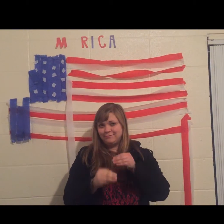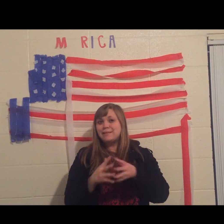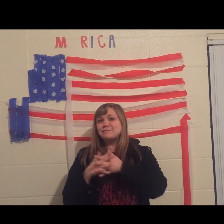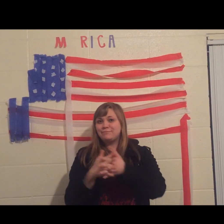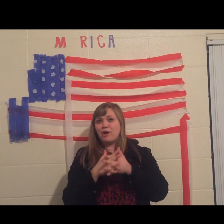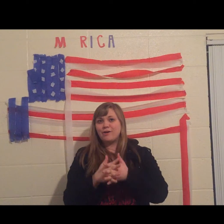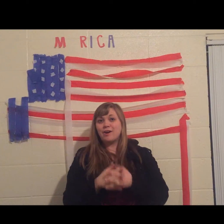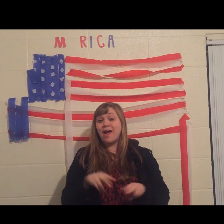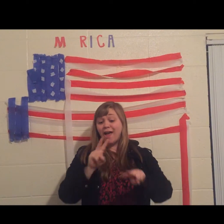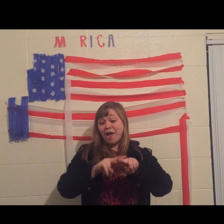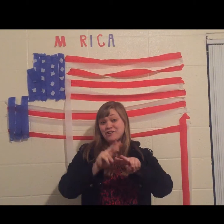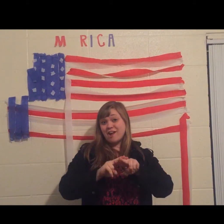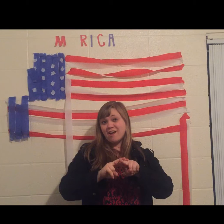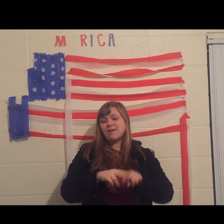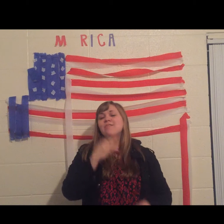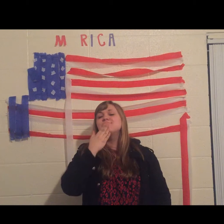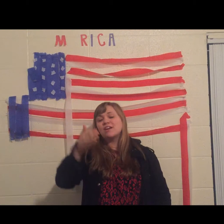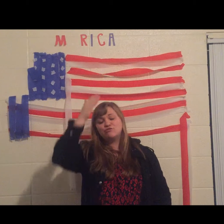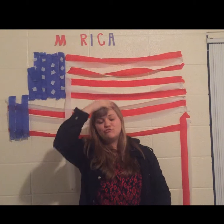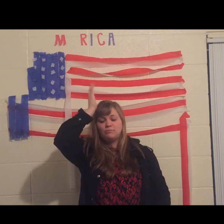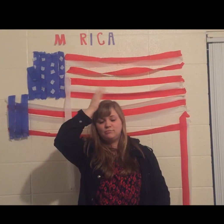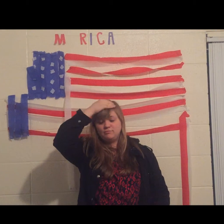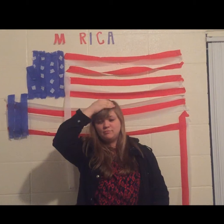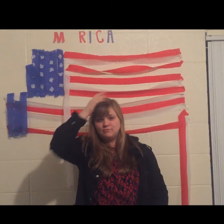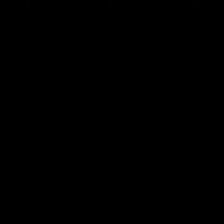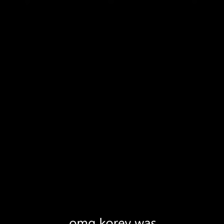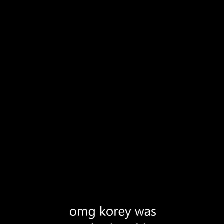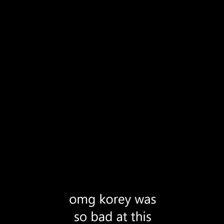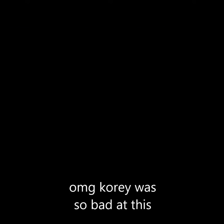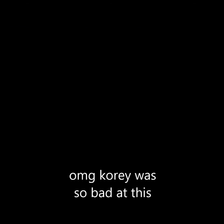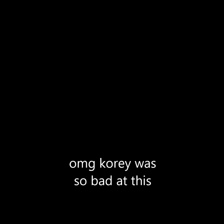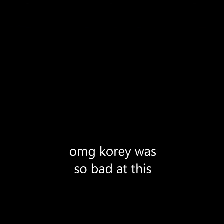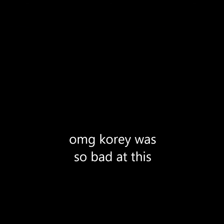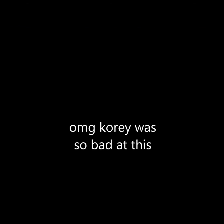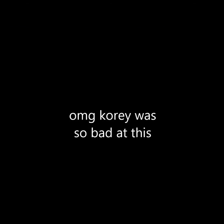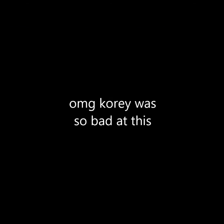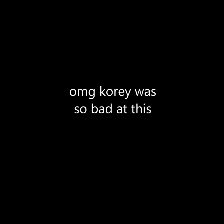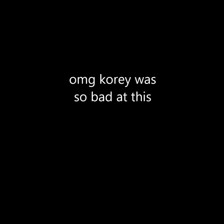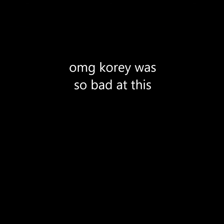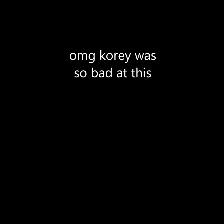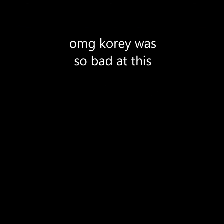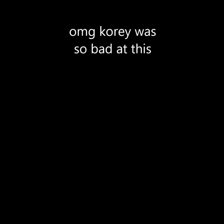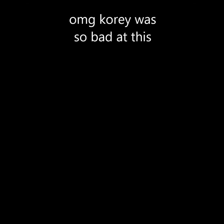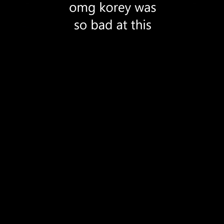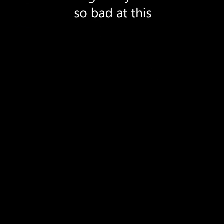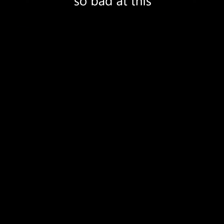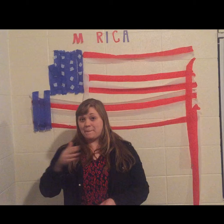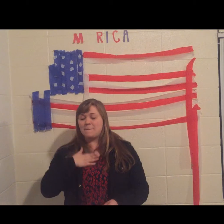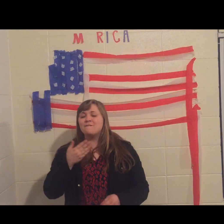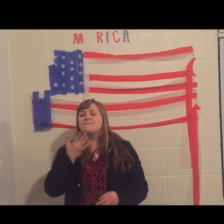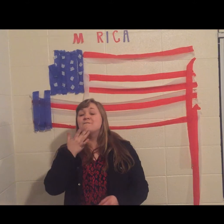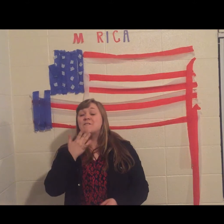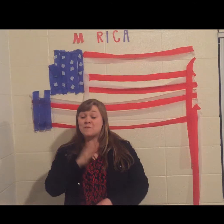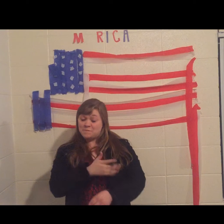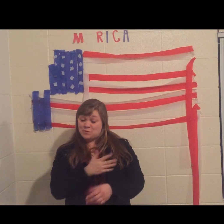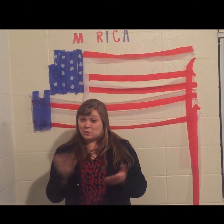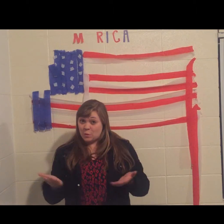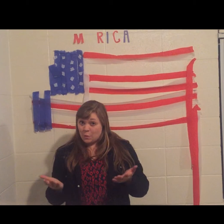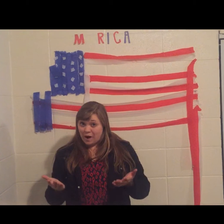Schitt's Creek I've never been north of 96th Street Well, you must take the A train Even farther than autumn